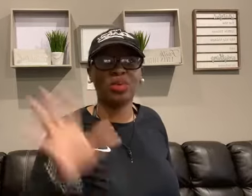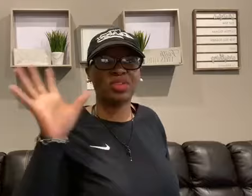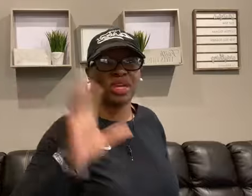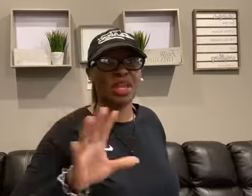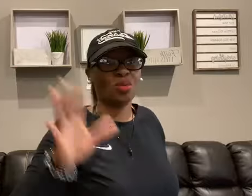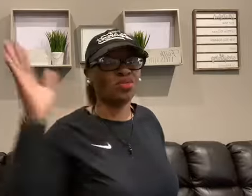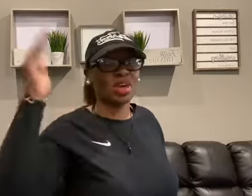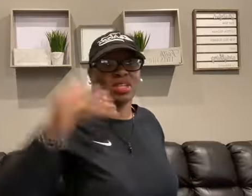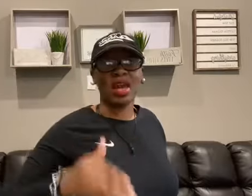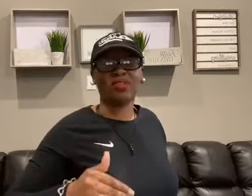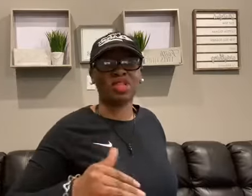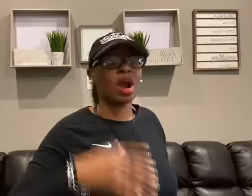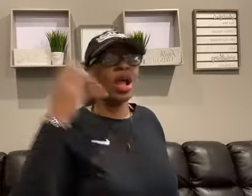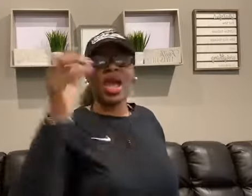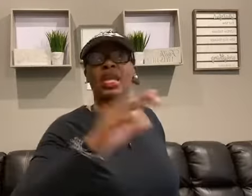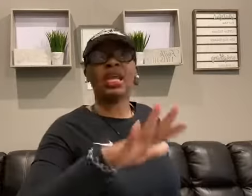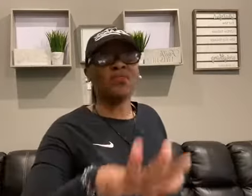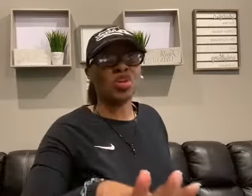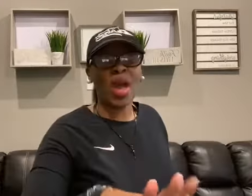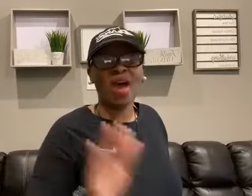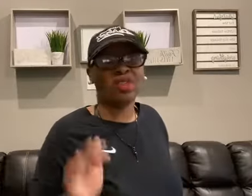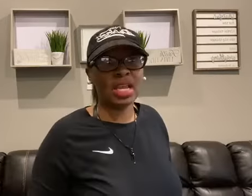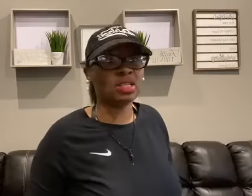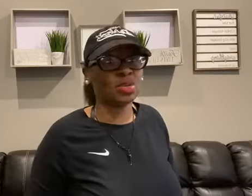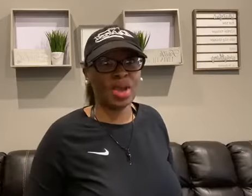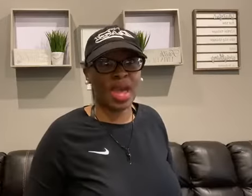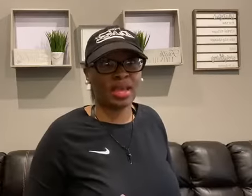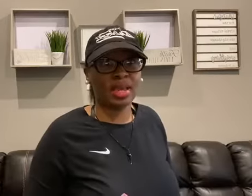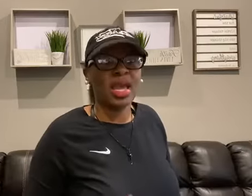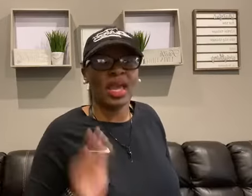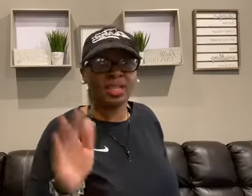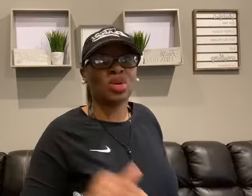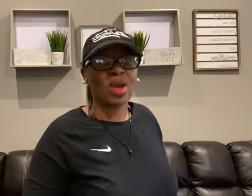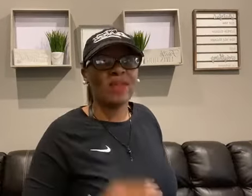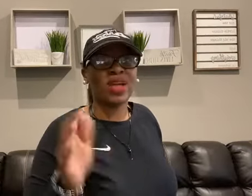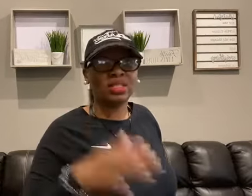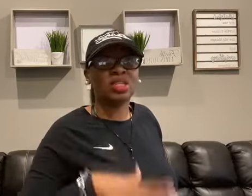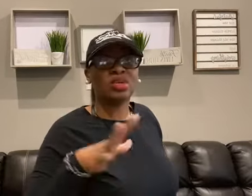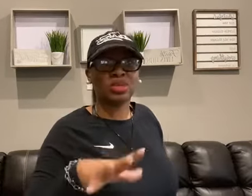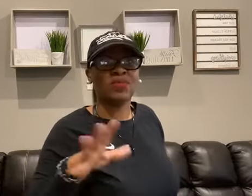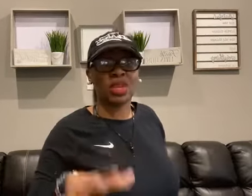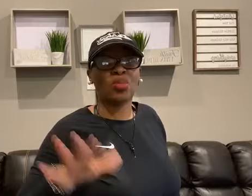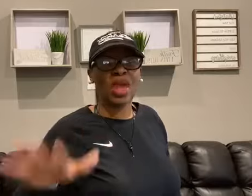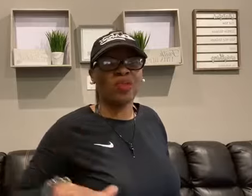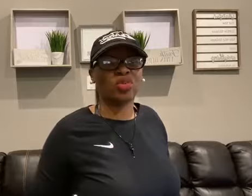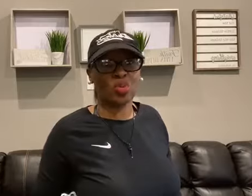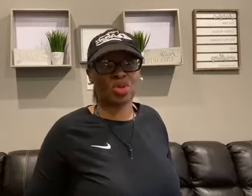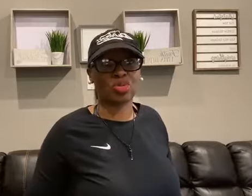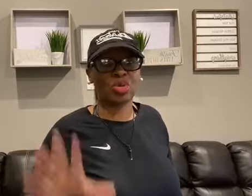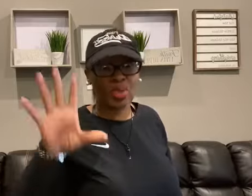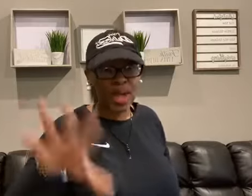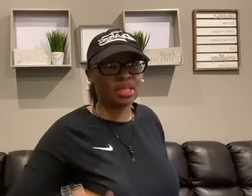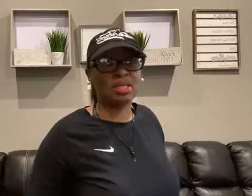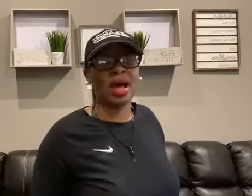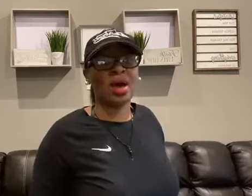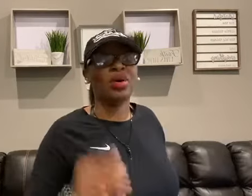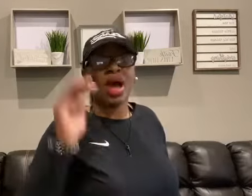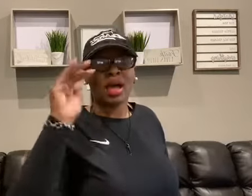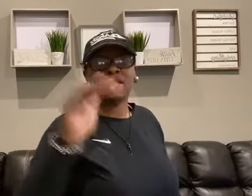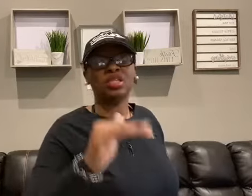right? We've done that. We've done the avatar. And if you have it, it's okay. It's okay. That's still something that we have to work through. You got to sit down. I